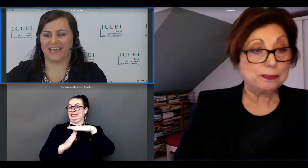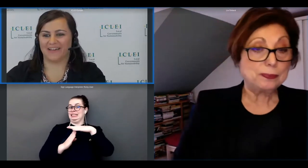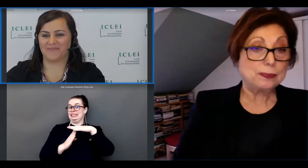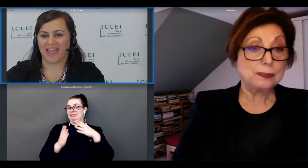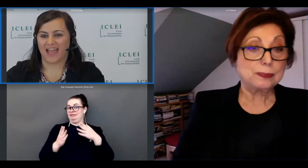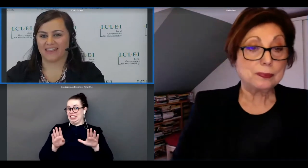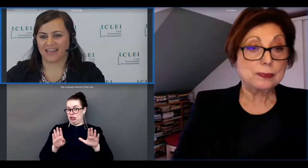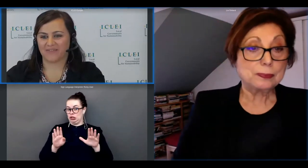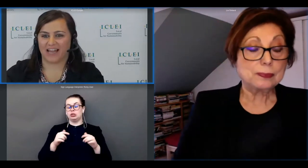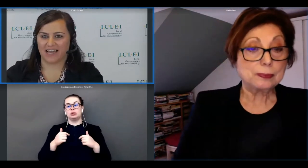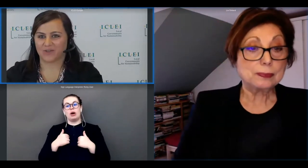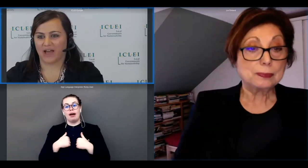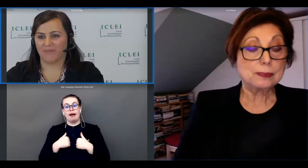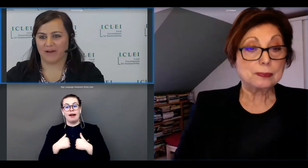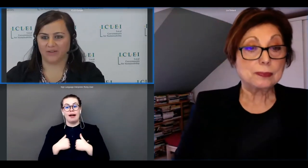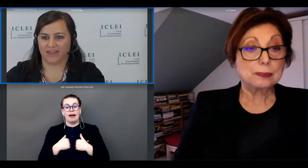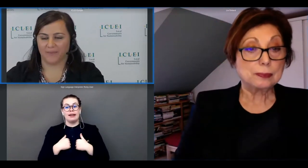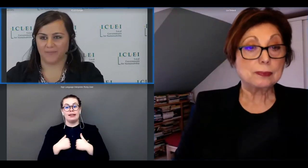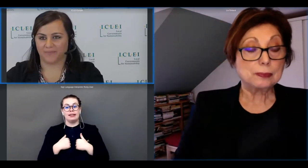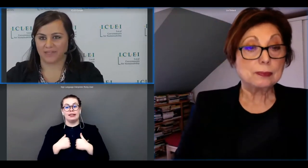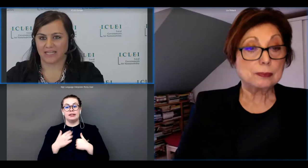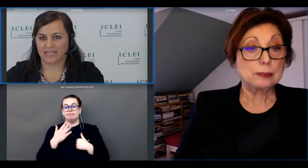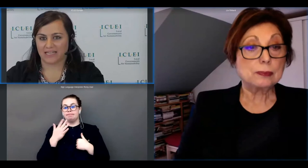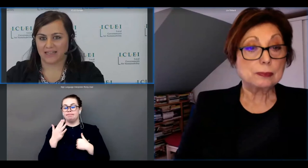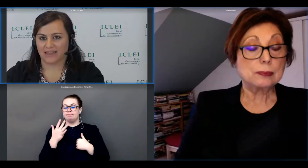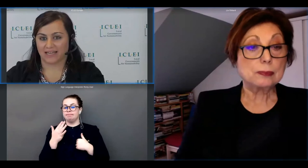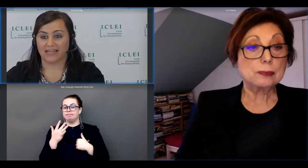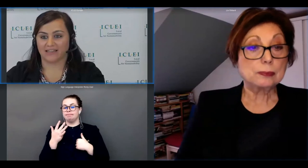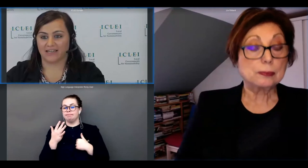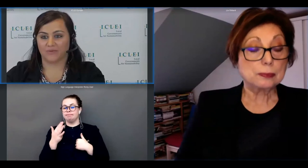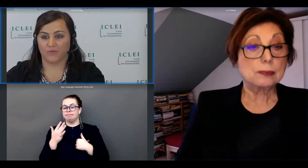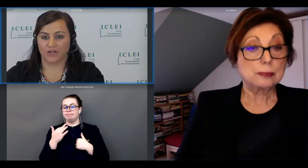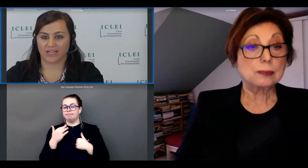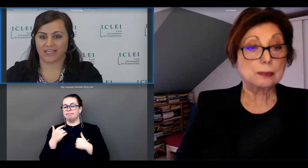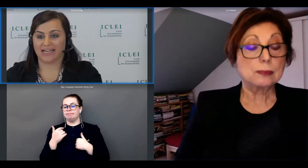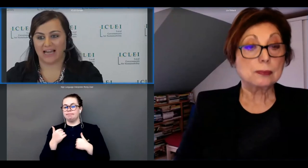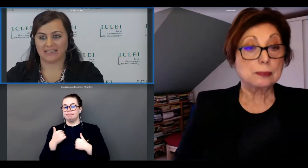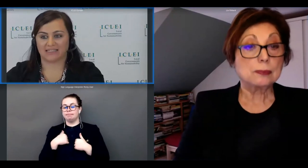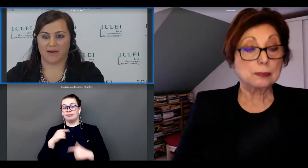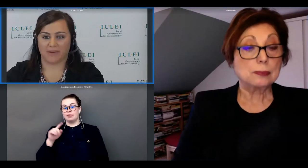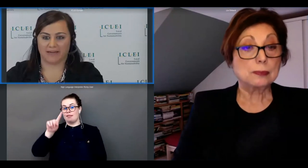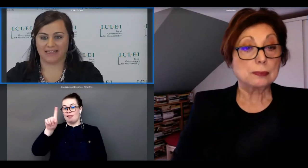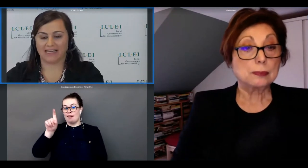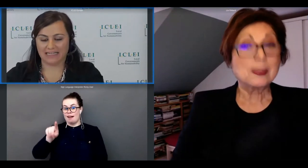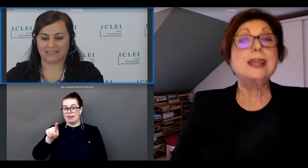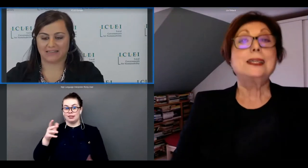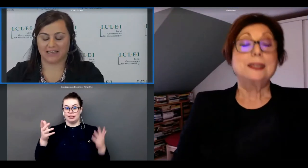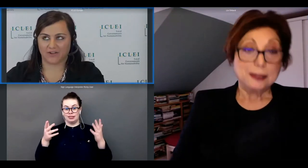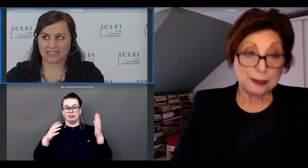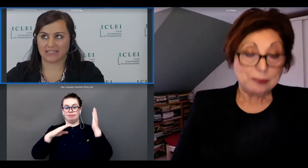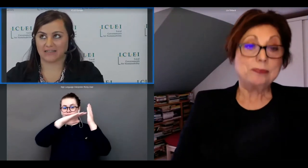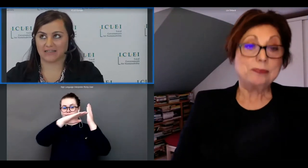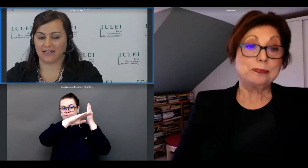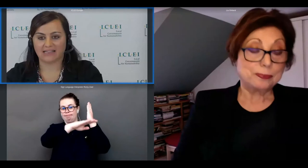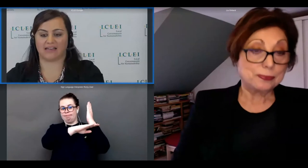will um i think i will ask you about the the the working class gap i mean the increase the